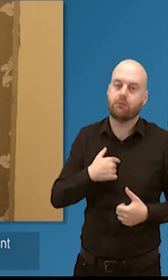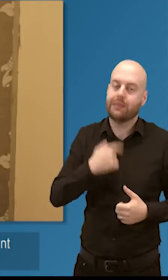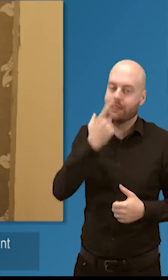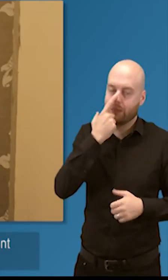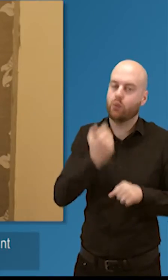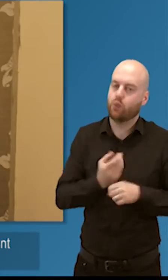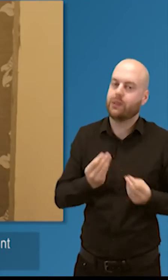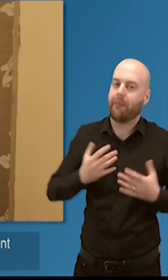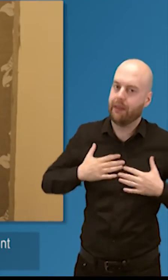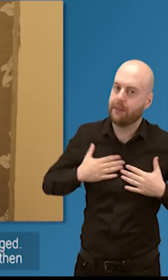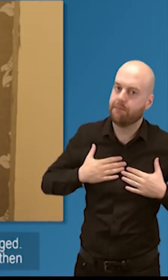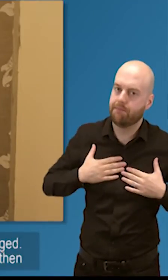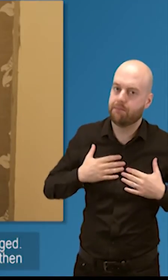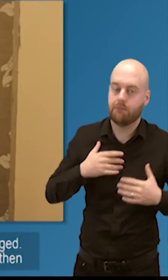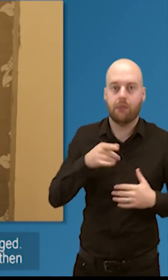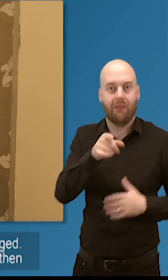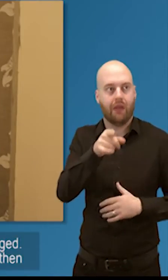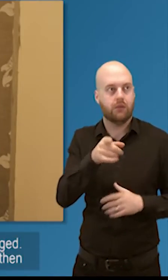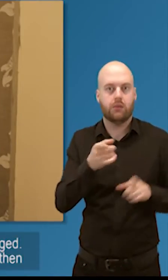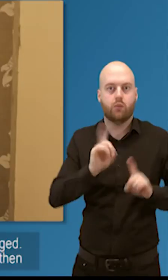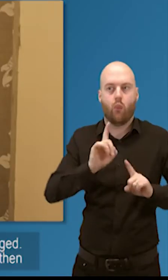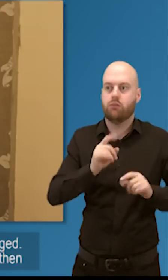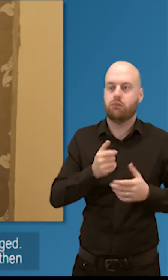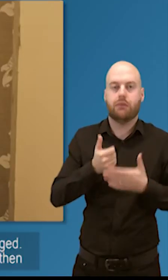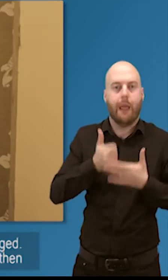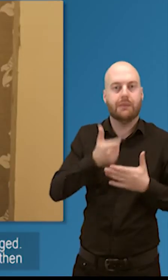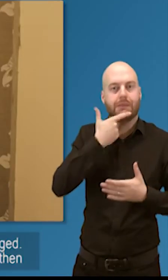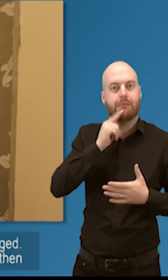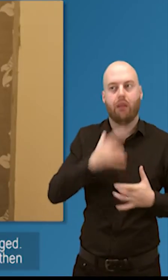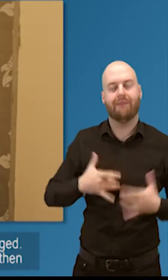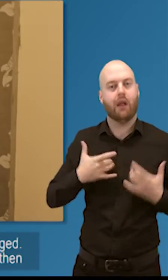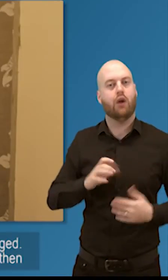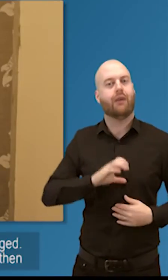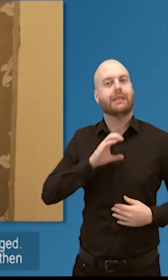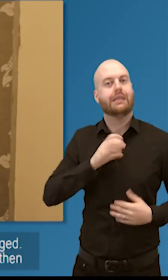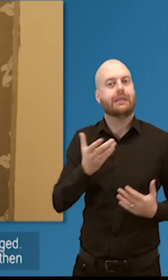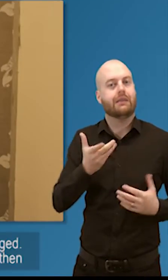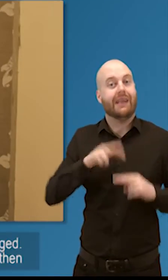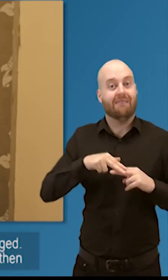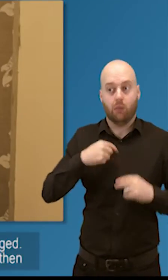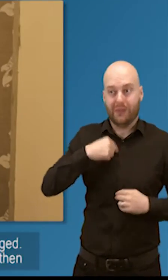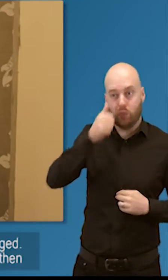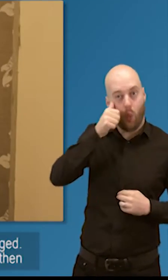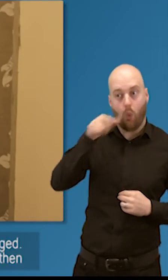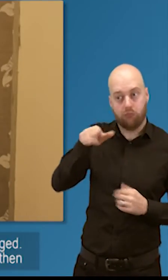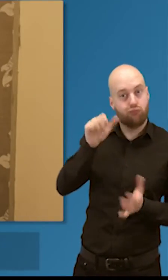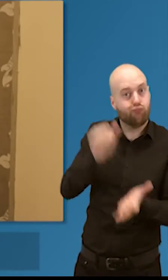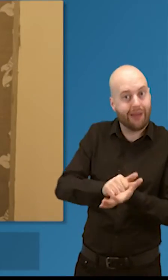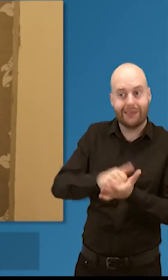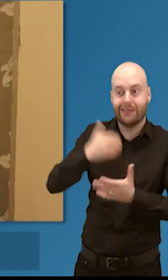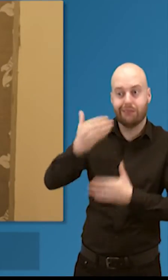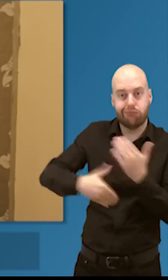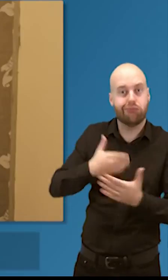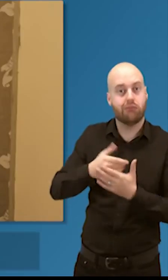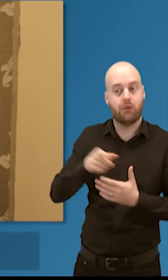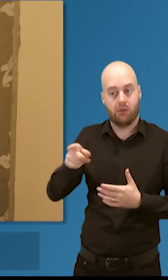therefore we'll give more money we'll give more of their time and we'll be more engaged so if people know that the regulator's doing that then I think